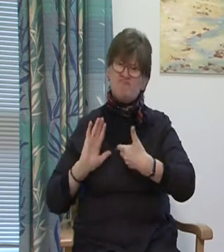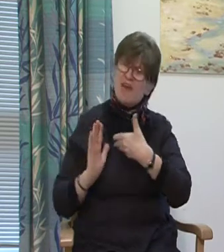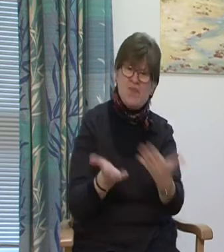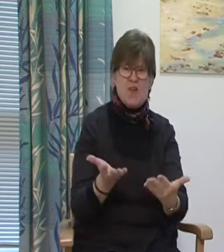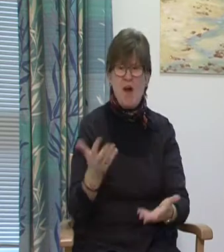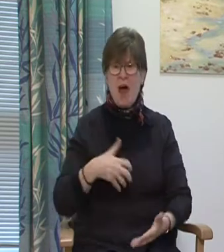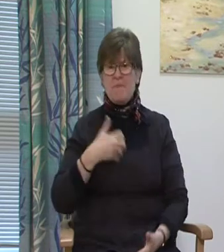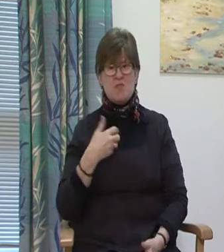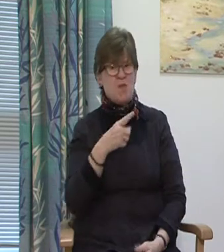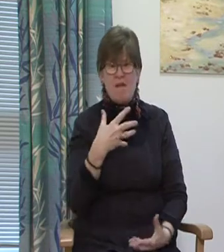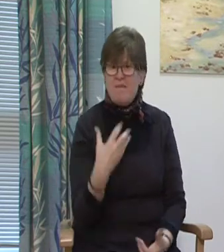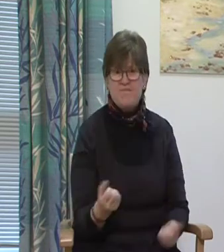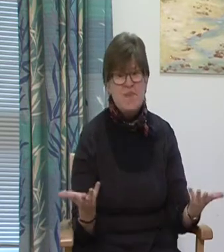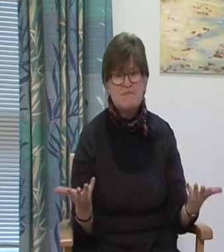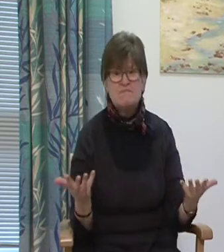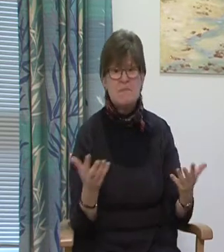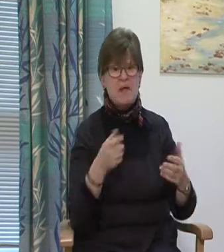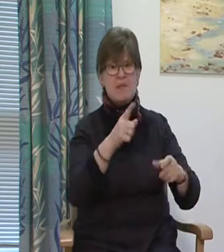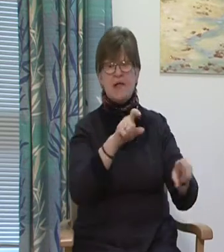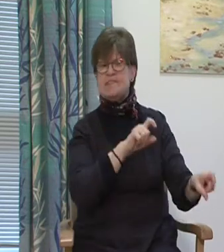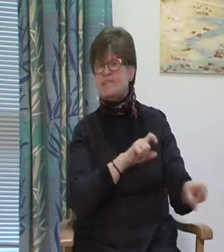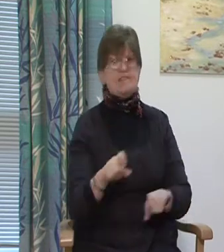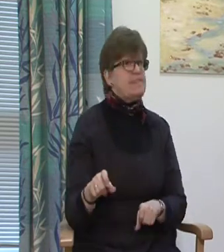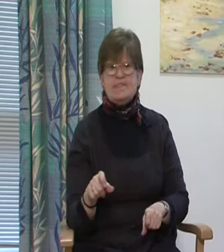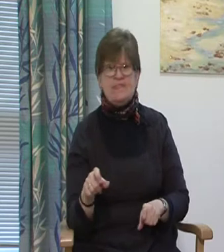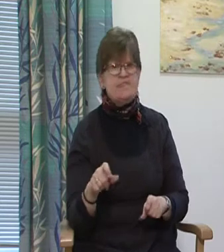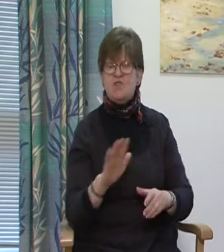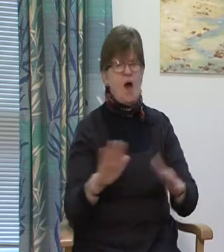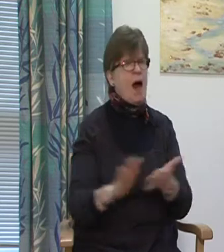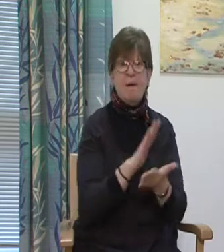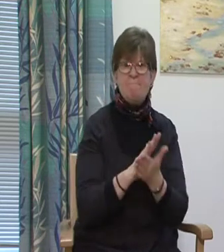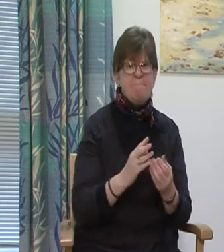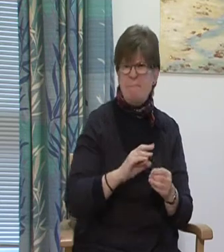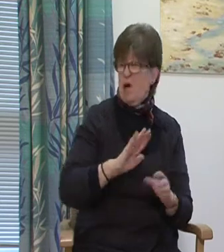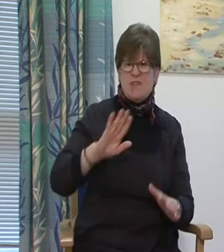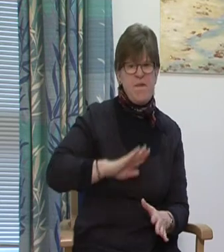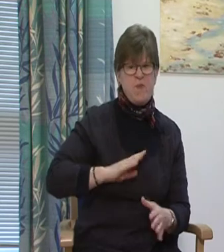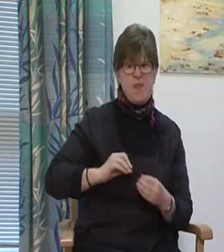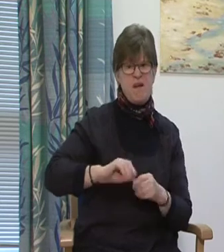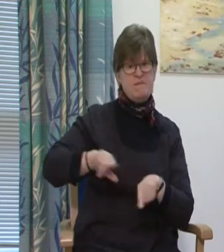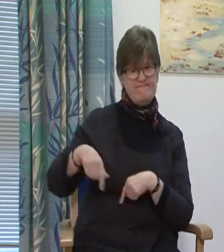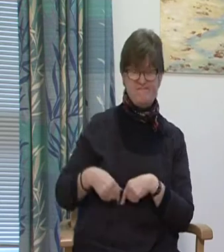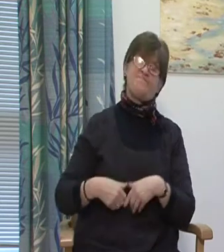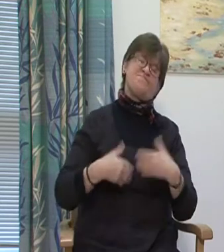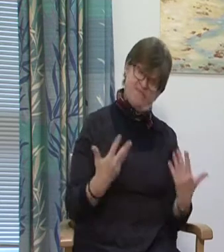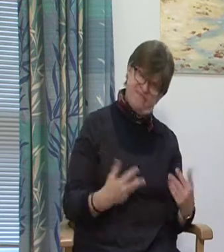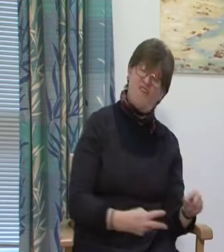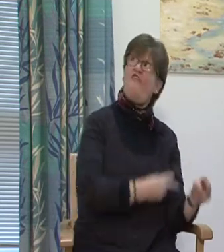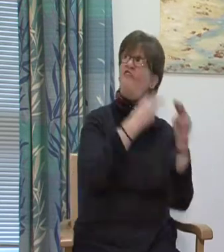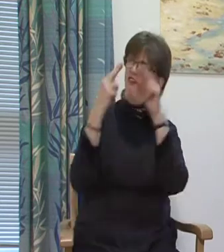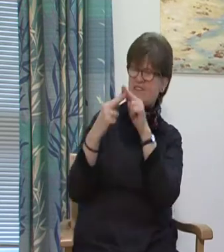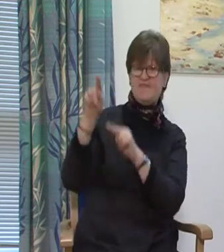dissatisfied, please contact the Complaints Manager who can arrange a meeting for you to discuss your concerns